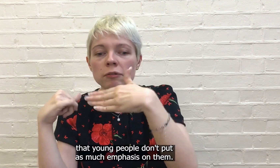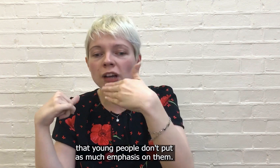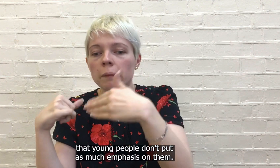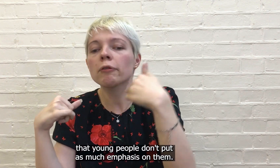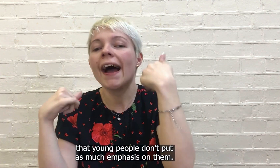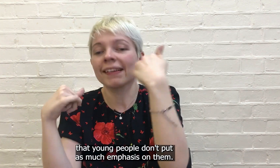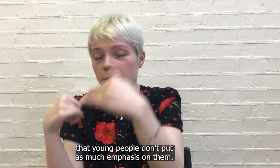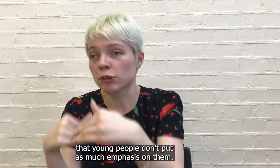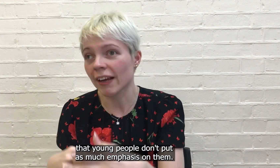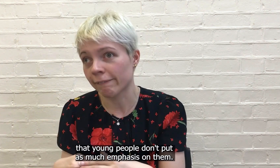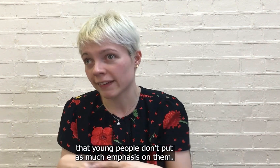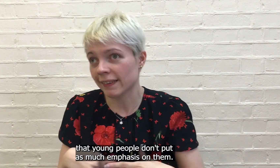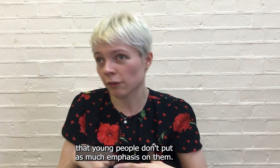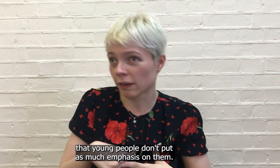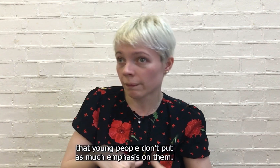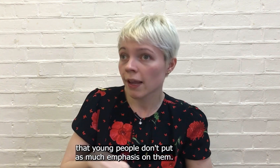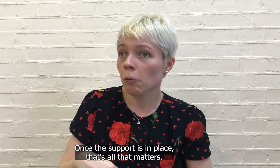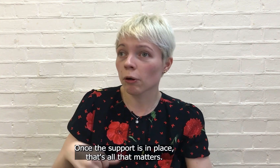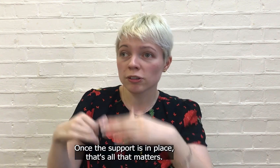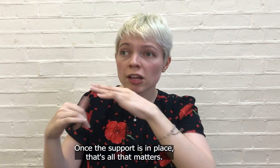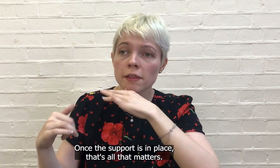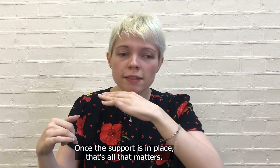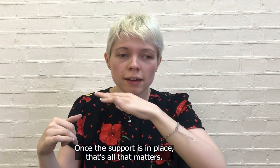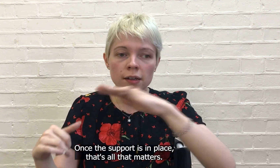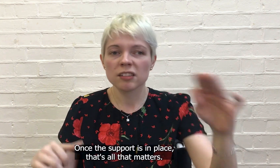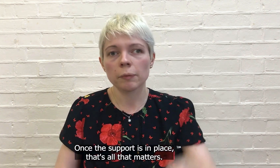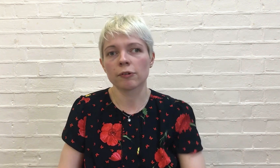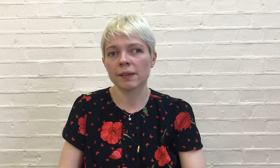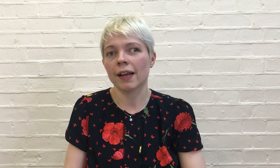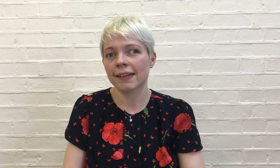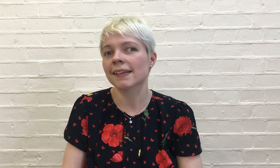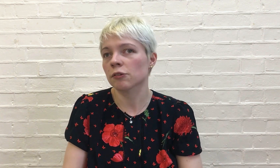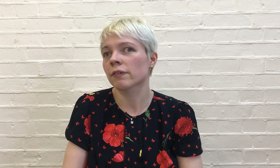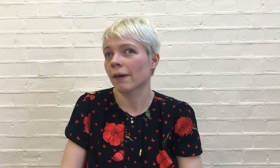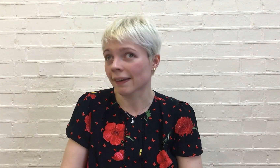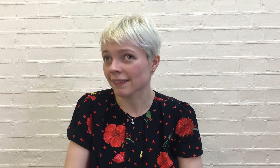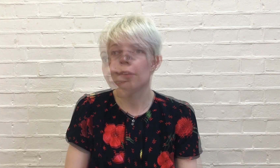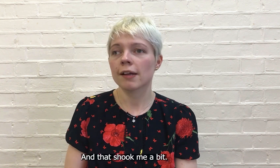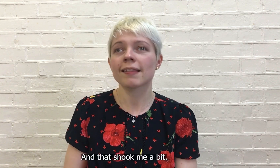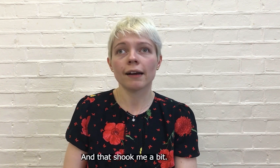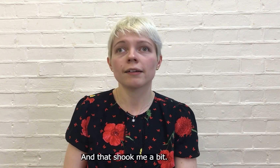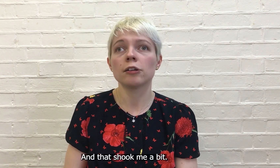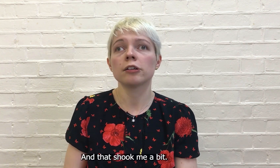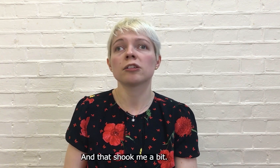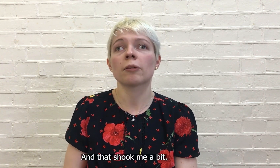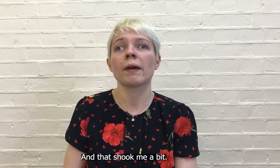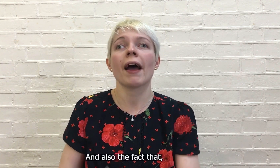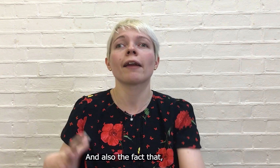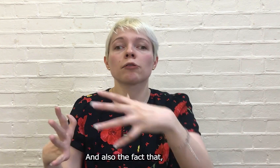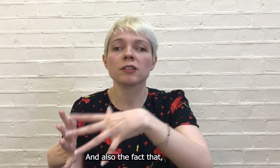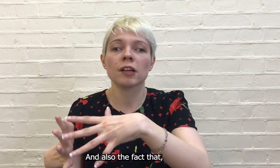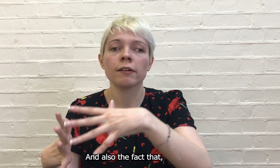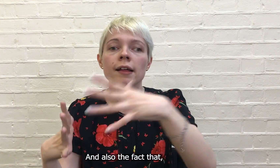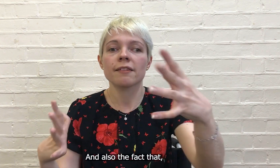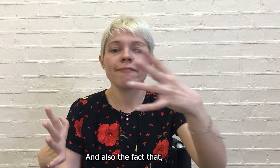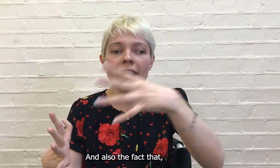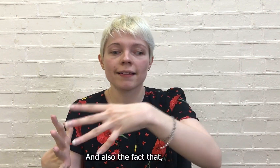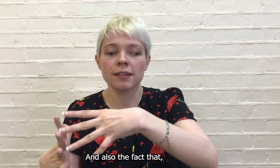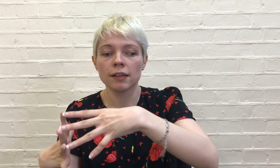don't put as much emphasis on them once the support is in place that's all that's left and that shocked me a and also the fact that